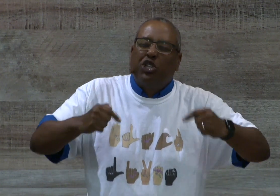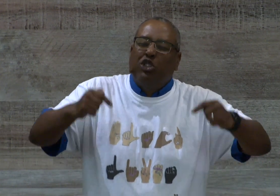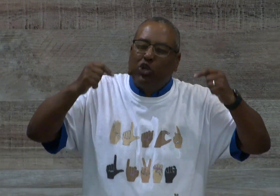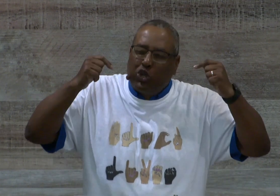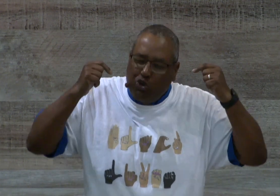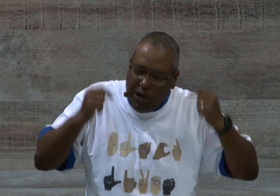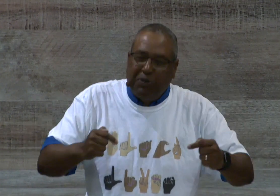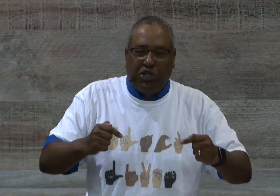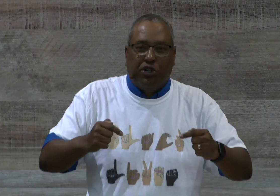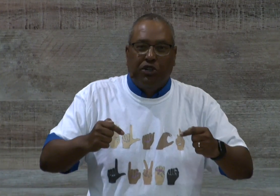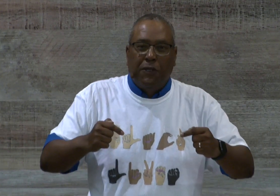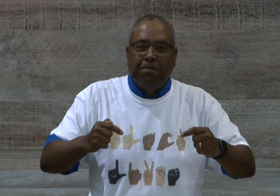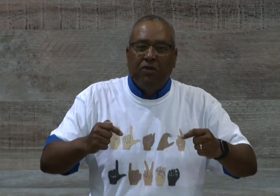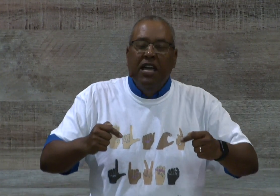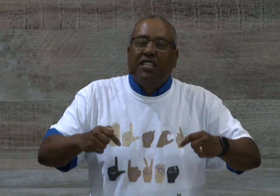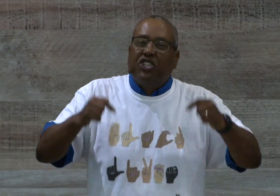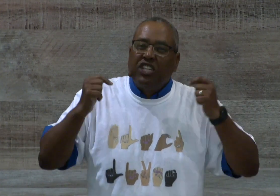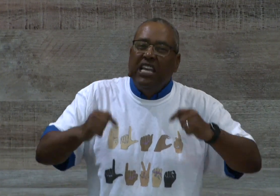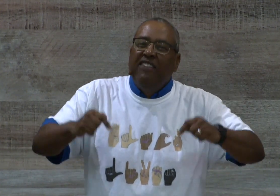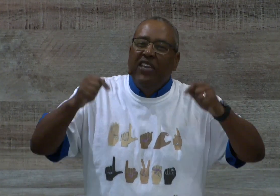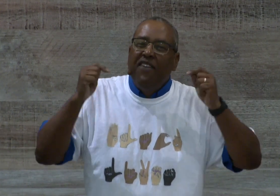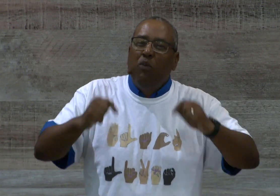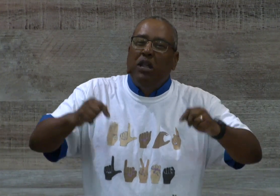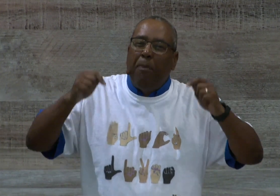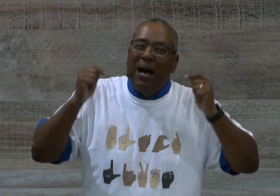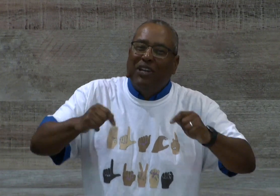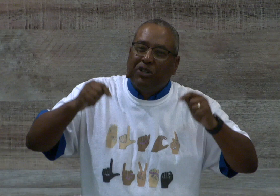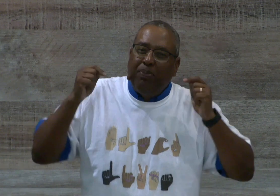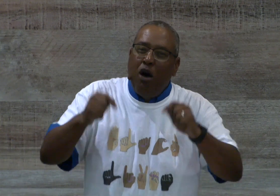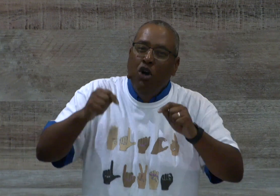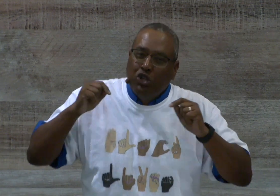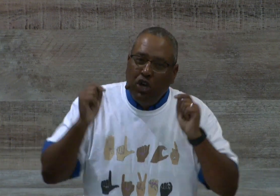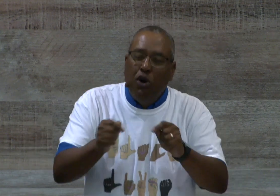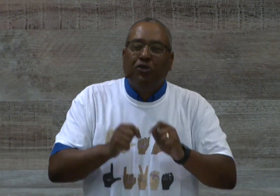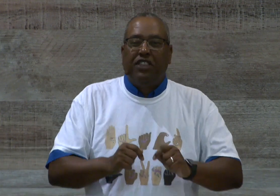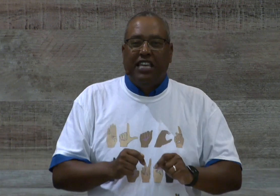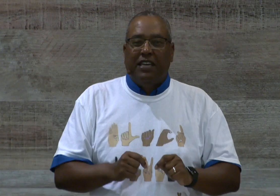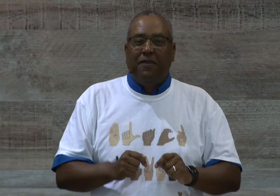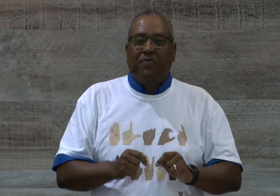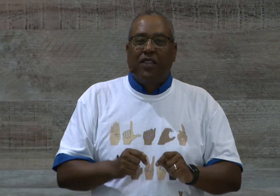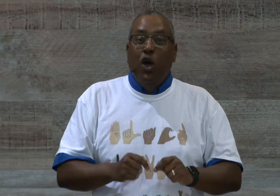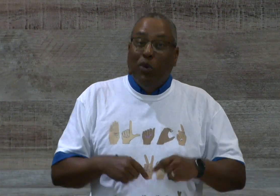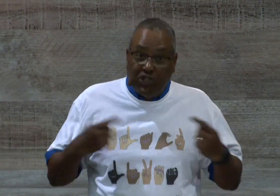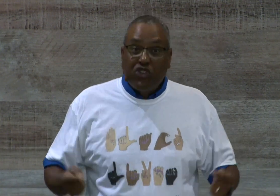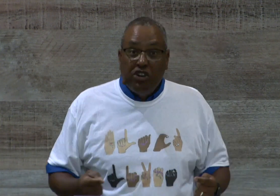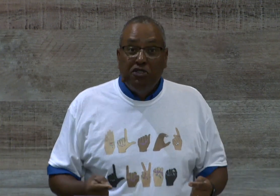the scripture to see even what Apostle Paul told them was true.